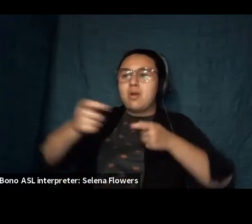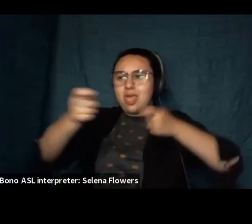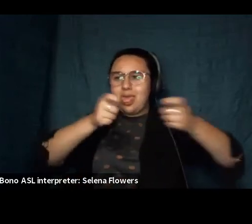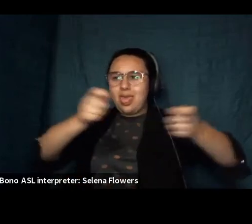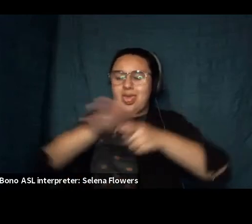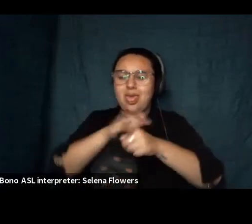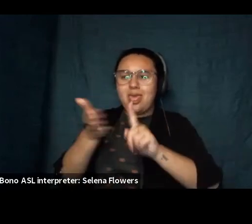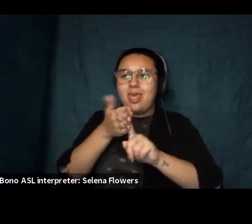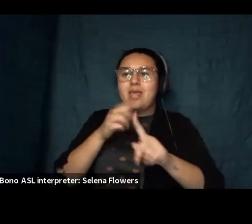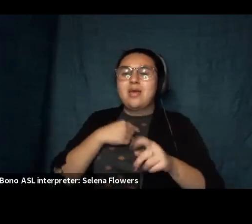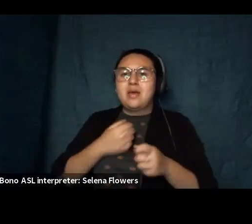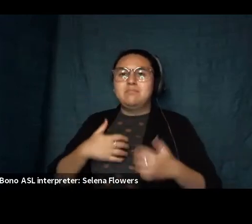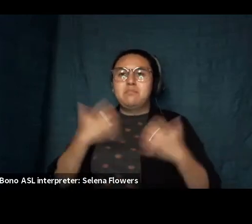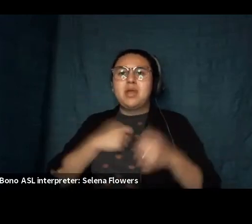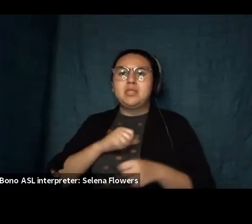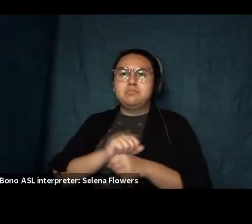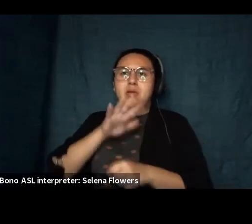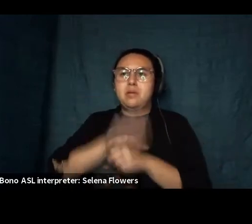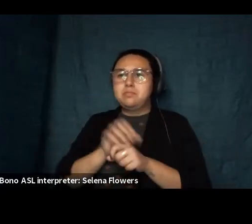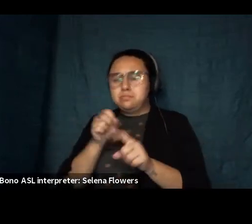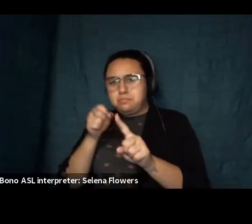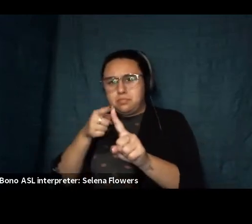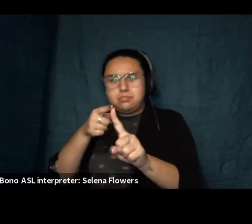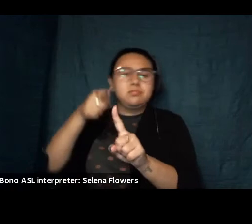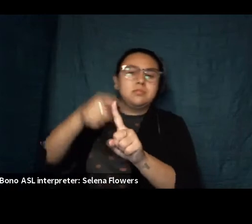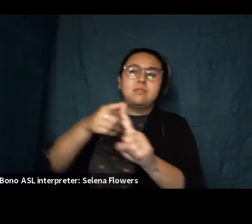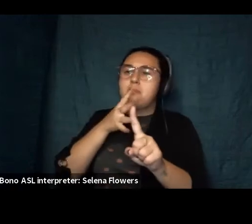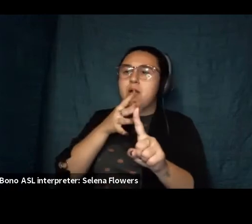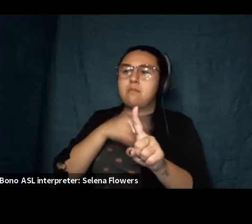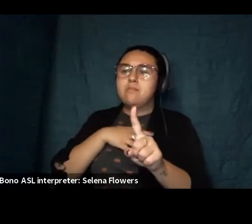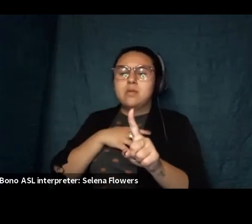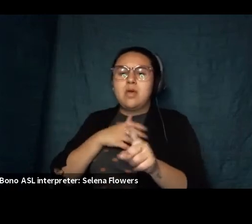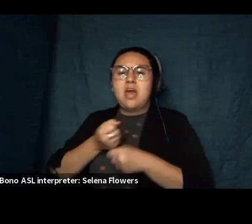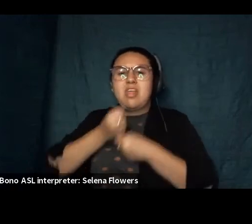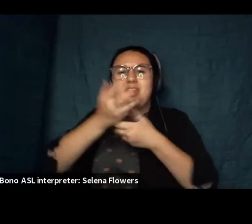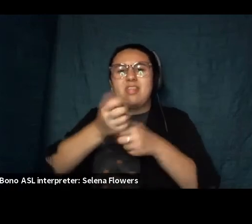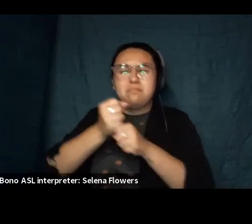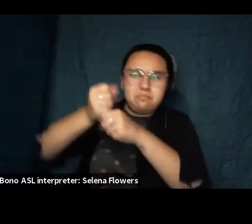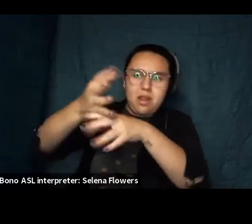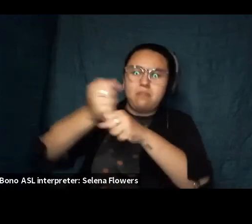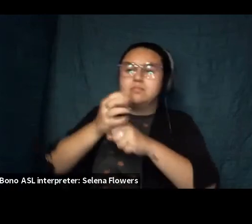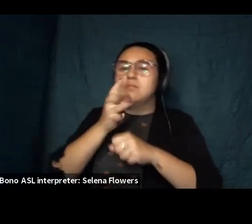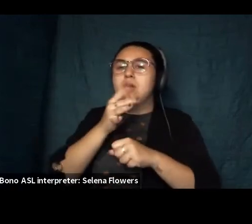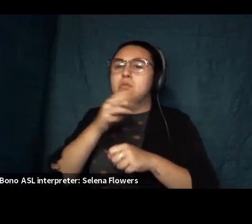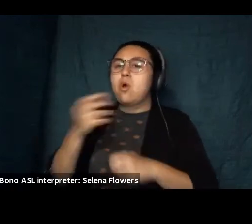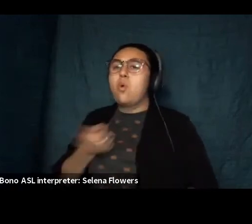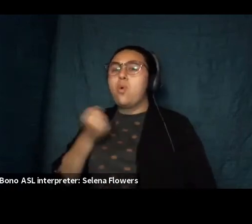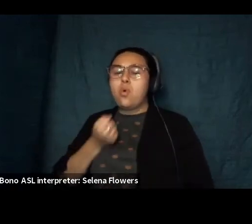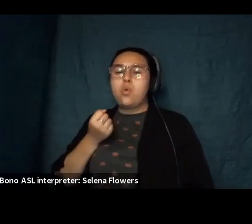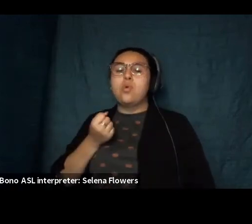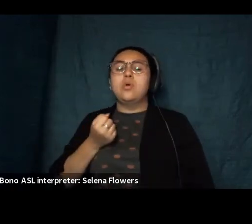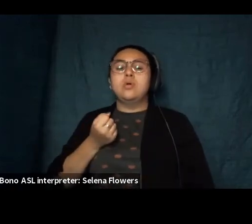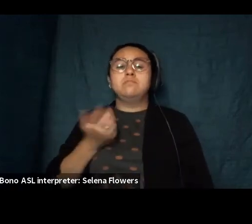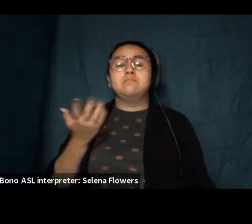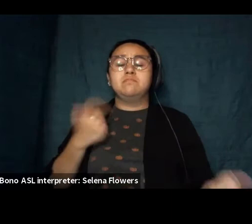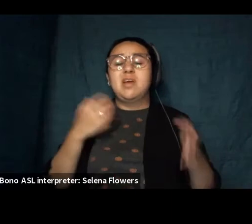my rage at a target i knew would absorb its force instead of reflecting it back lacking certainty or self-understanding i choose to say